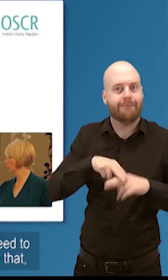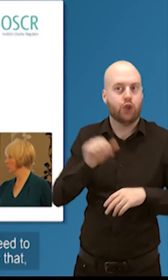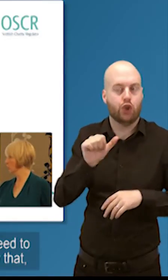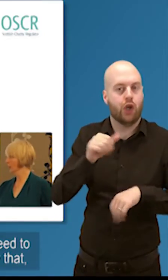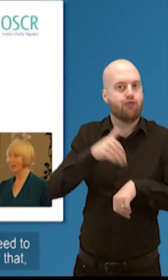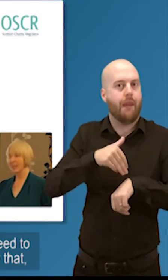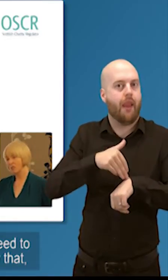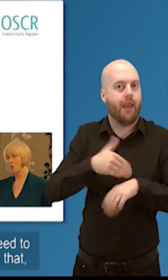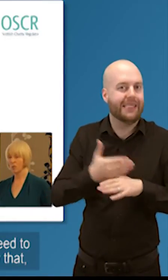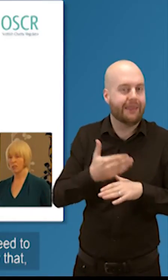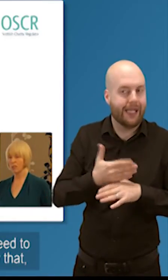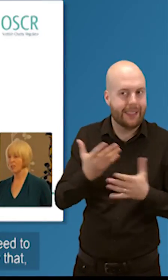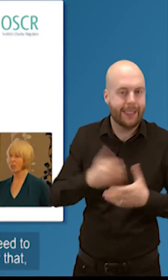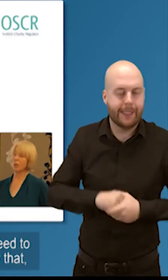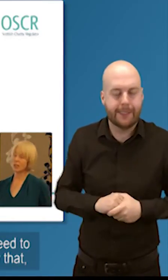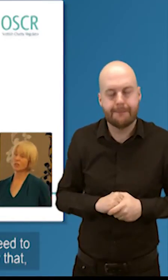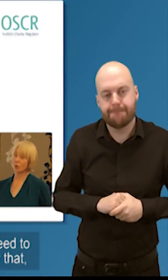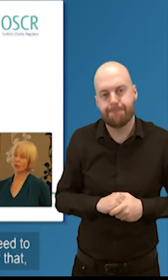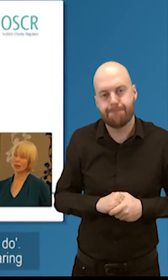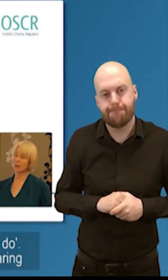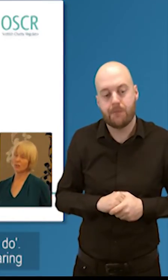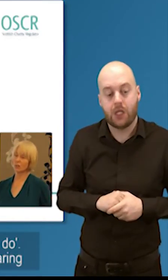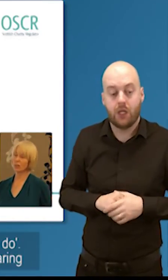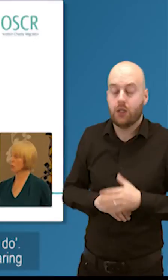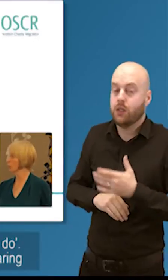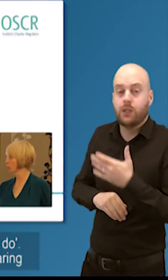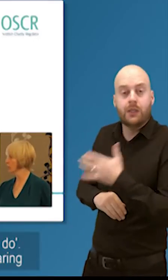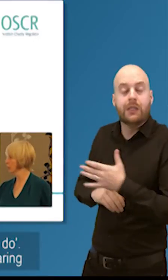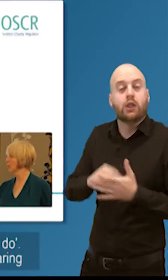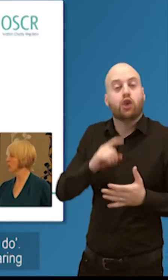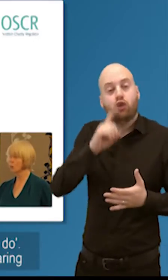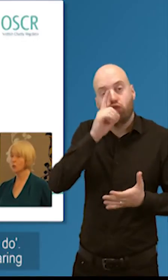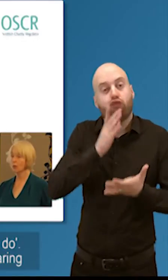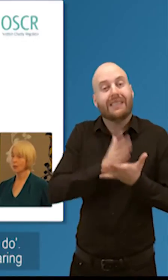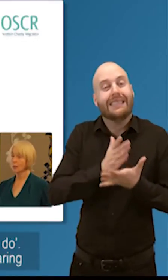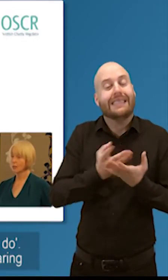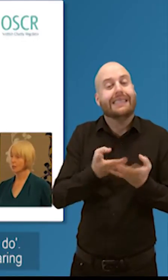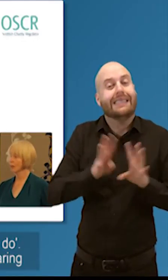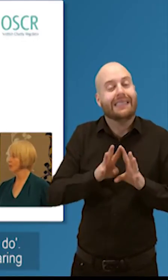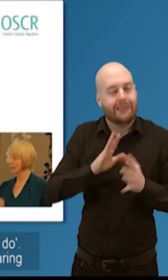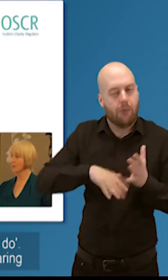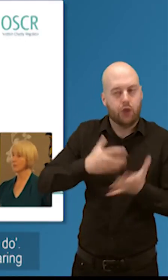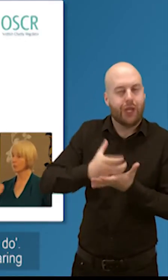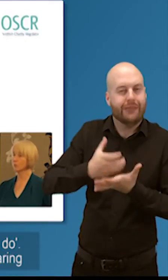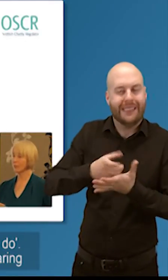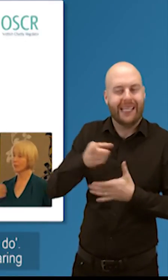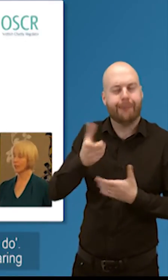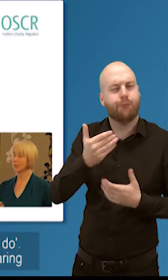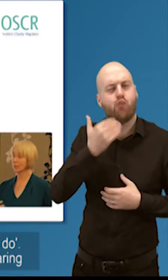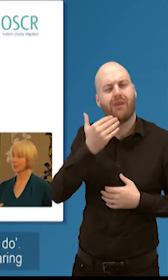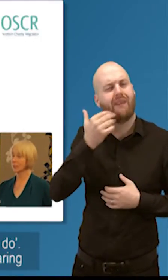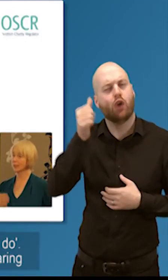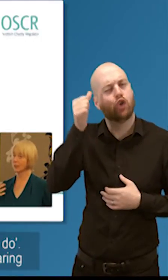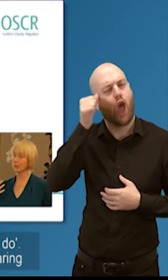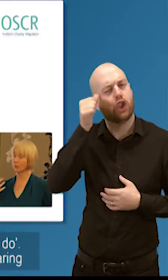they need to know it's not good enough to say oh i didn't know that i didn't know that's really what i was coming in to do so um it is something we take